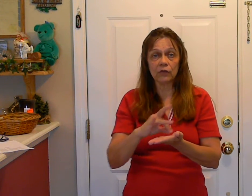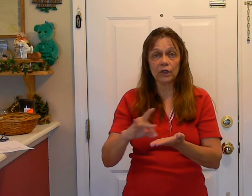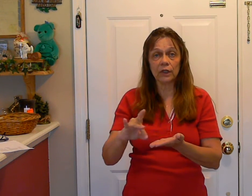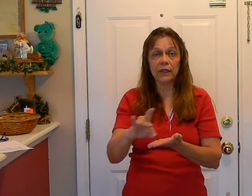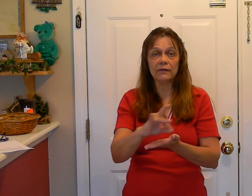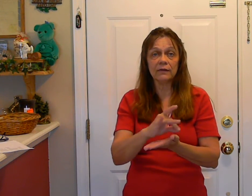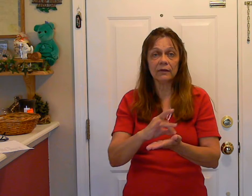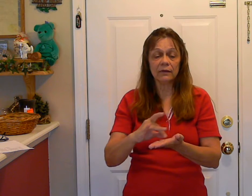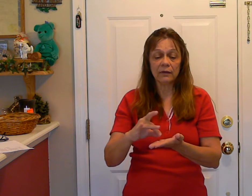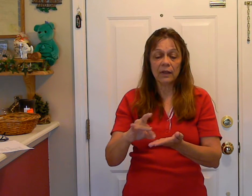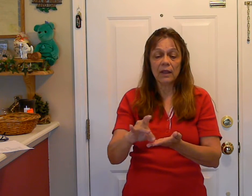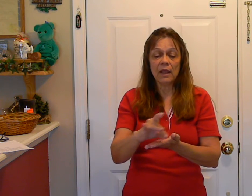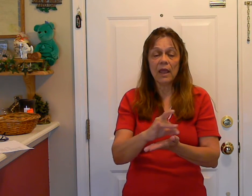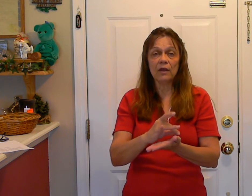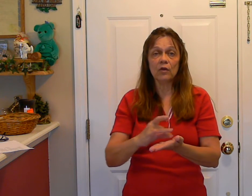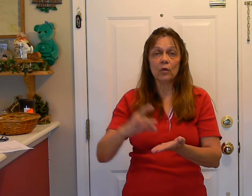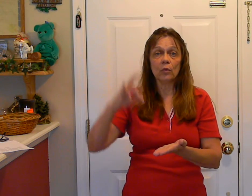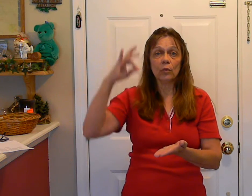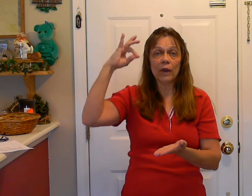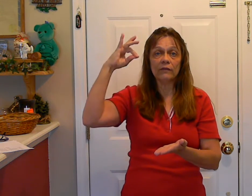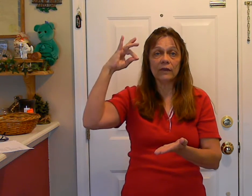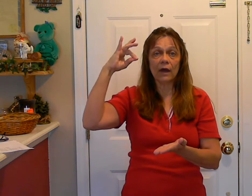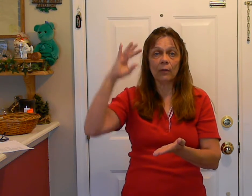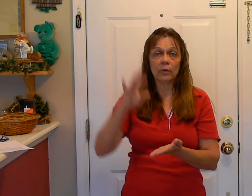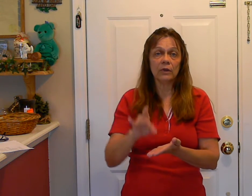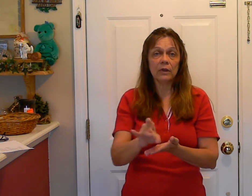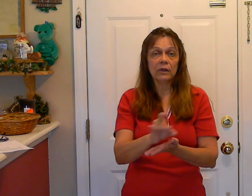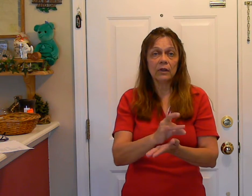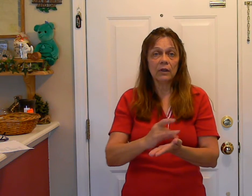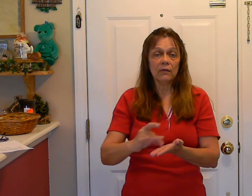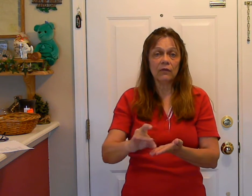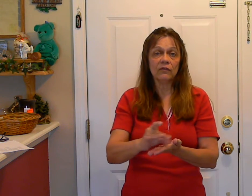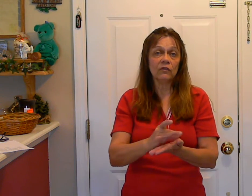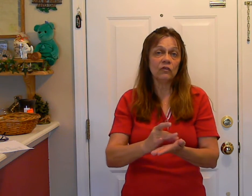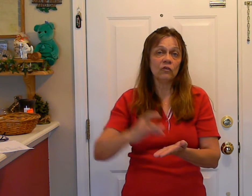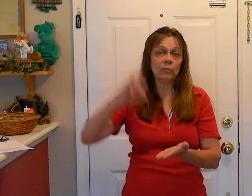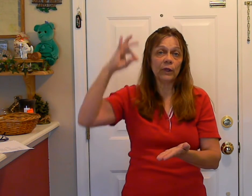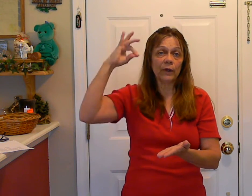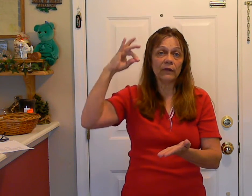circle it, and raise it up. This is spirit.